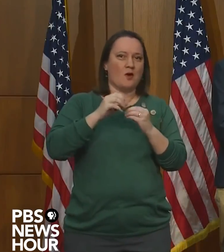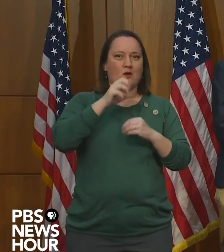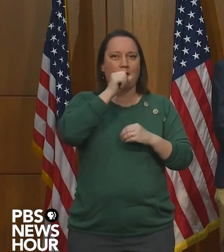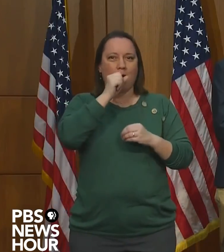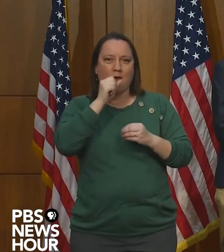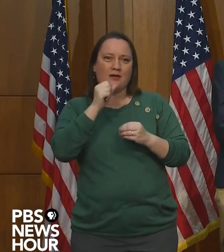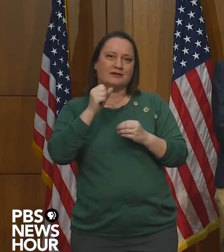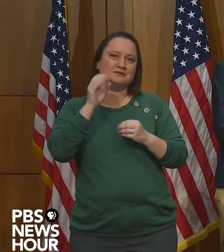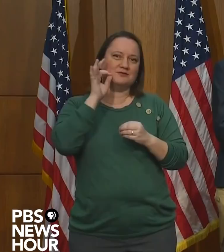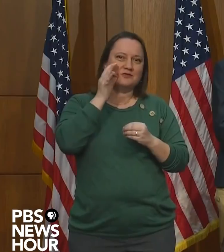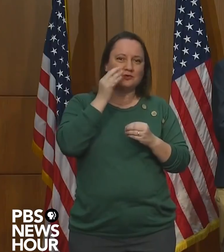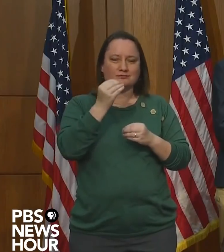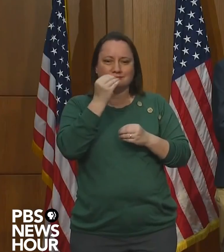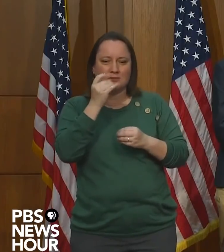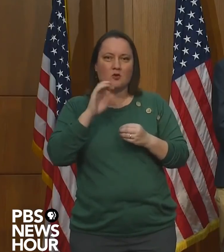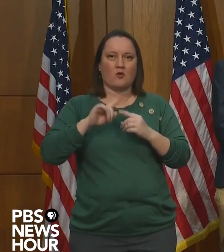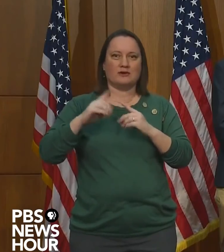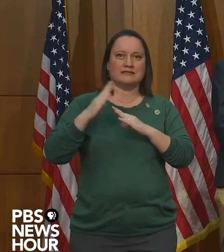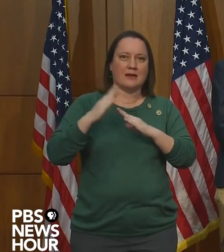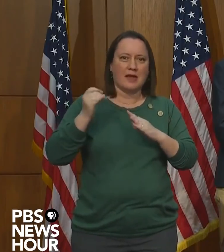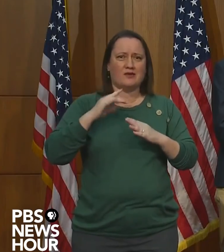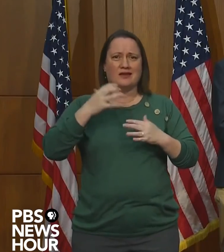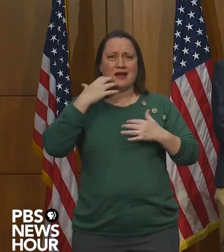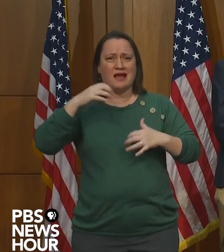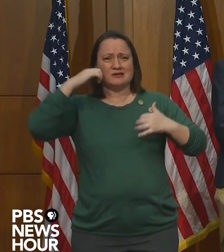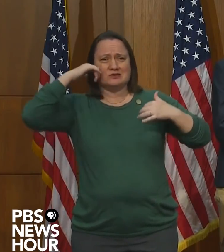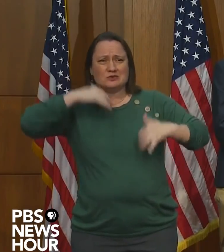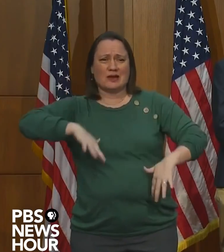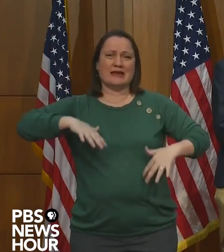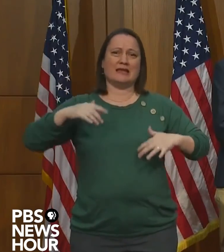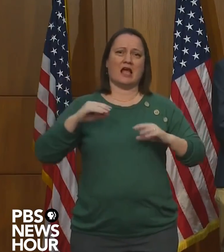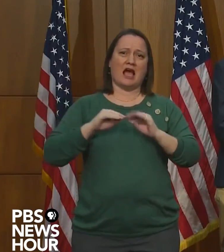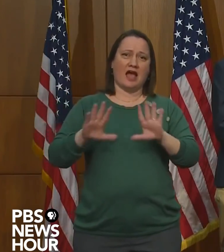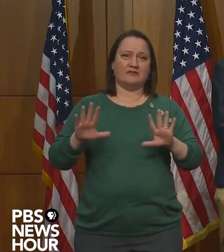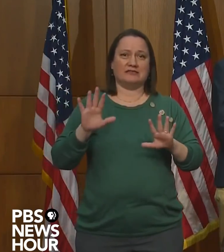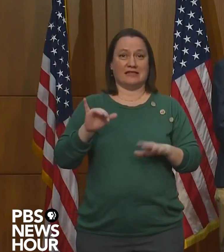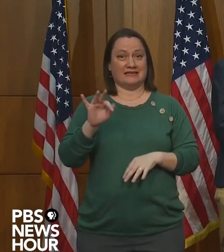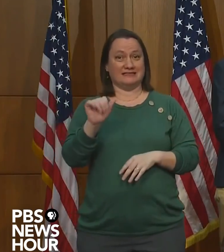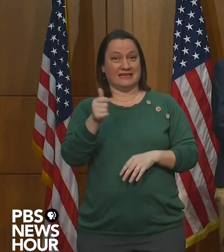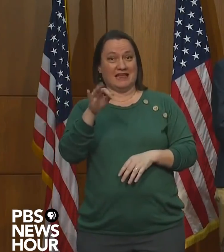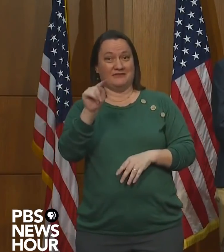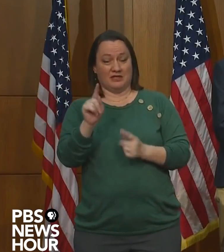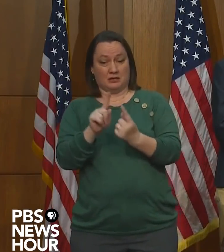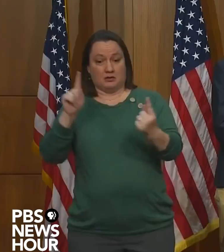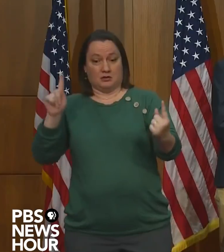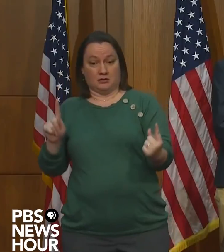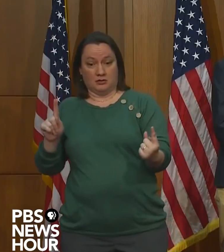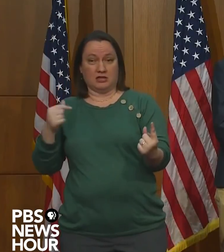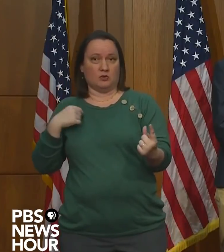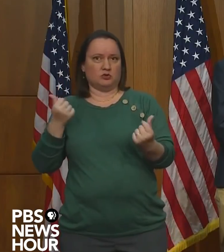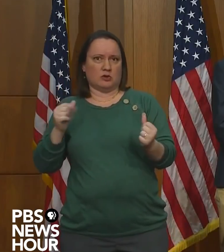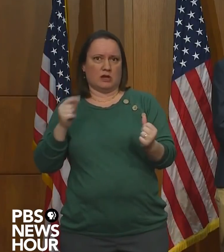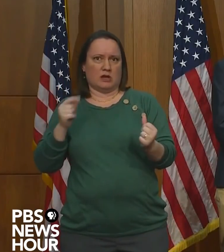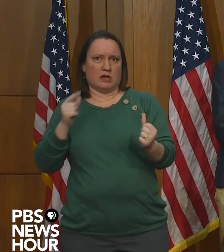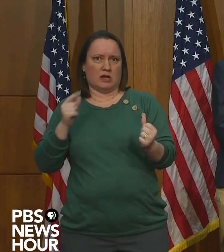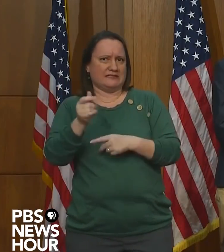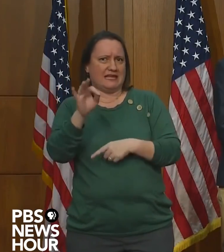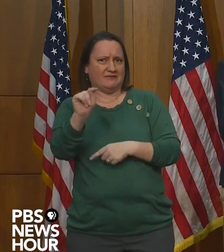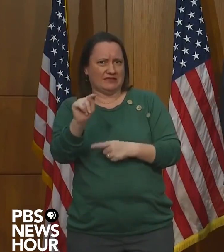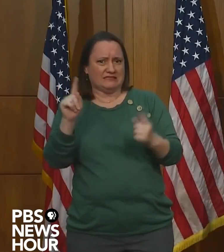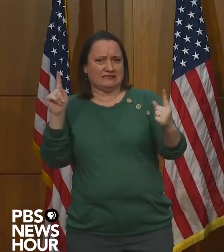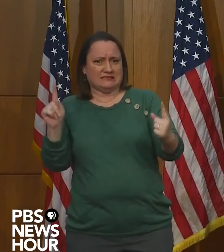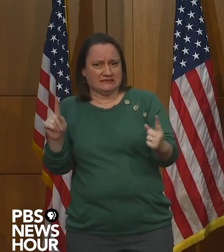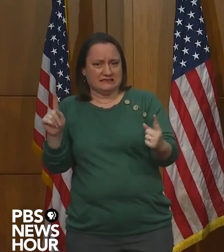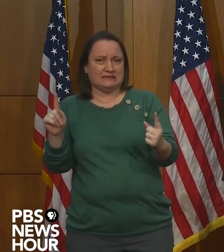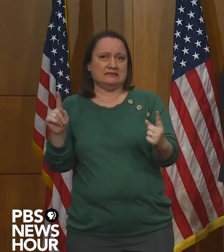take a timeout in the middle of the game and is hot and sweaty and perspiring. And obviously the 10 feet of distance that we're trying to maintain in